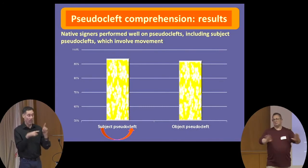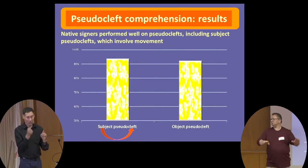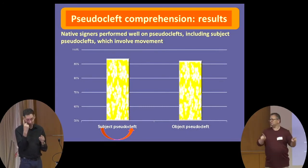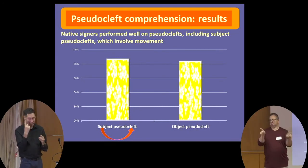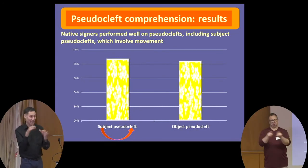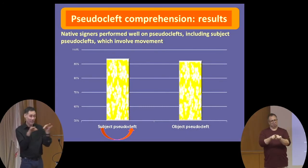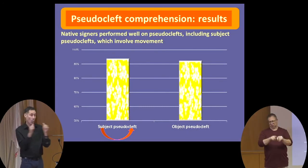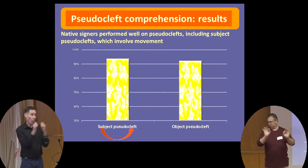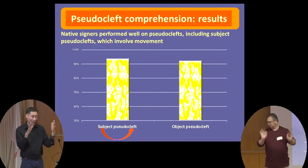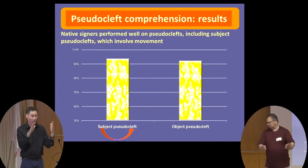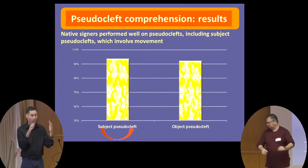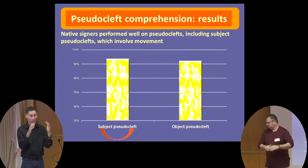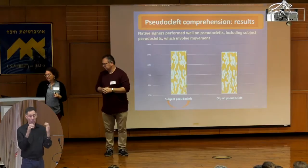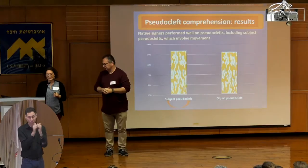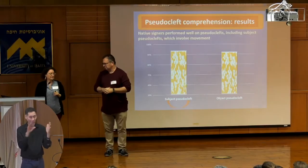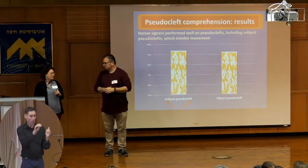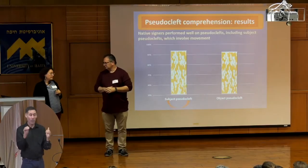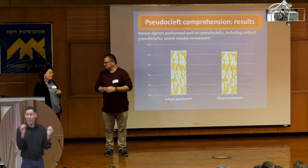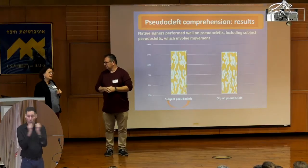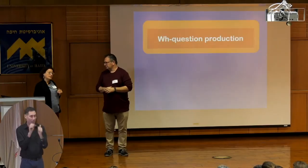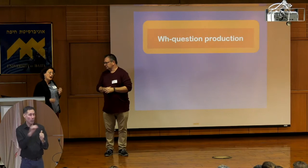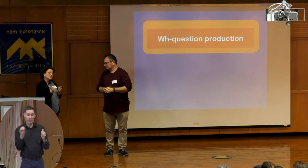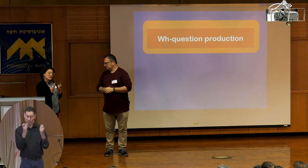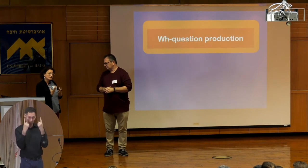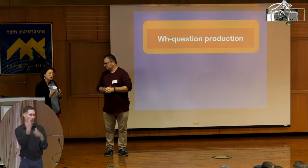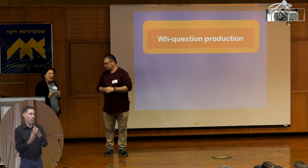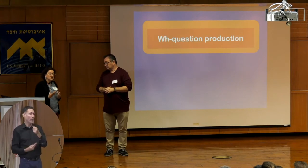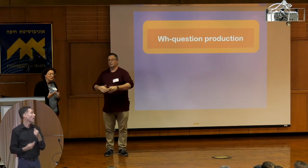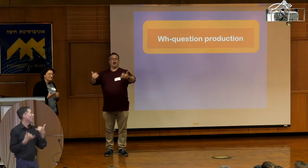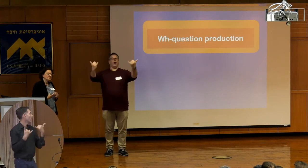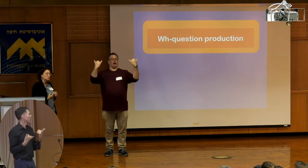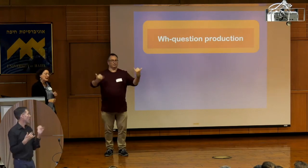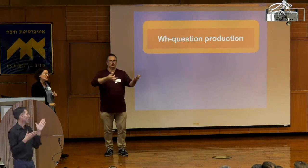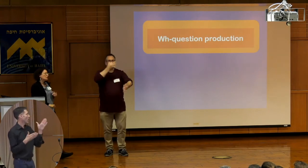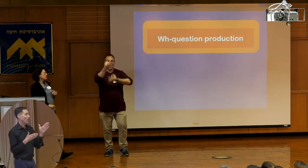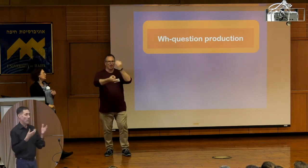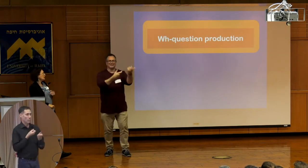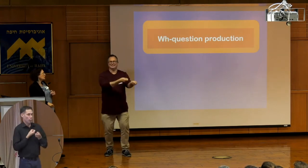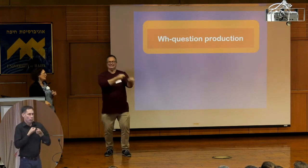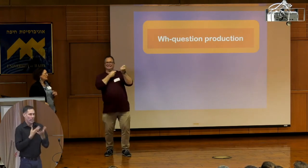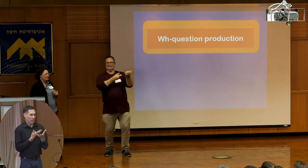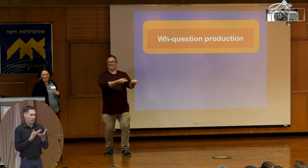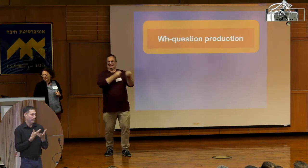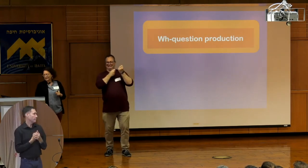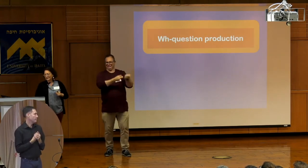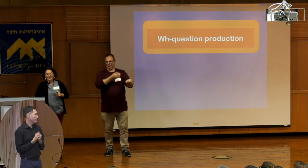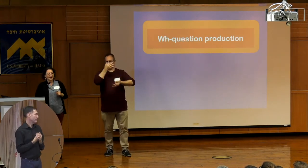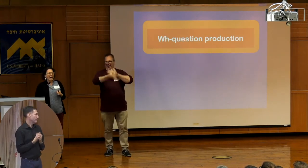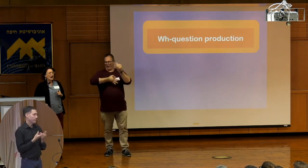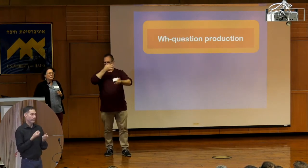structures without movement. Now we test production. Now production of WH questions. How